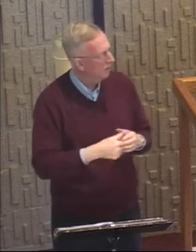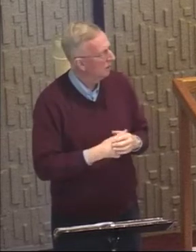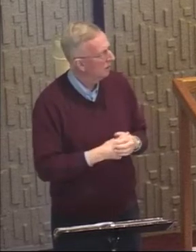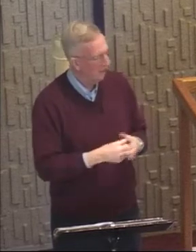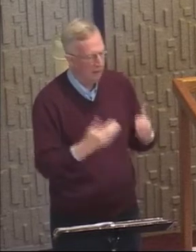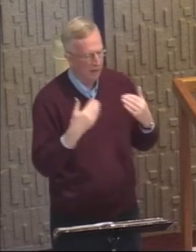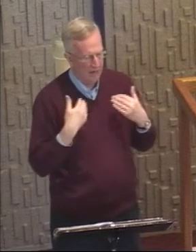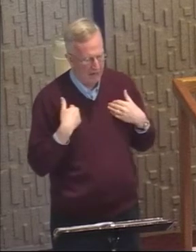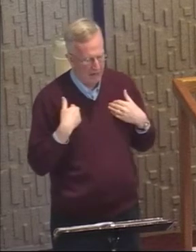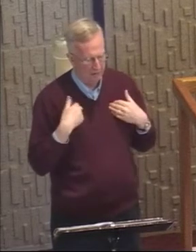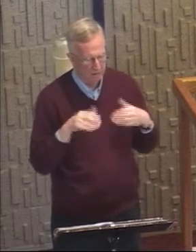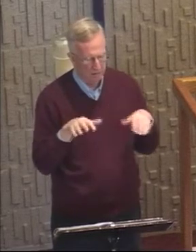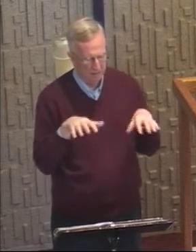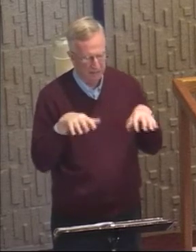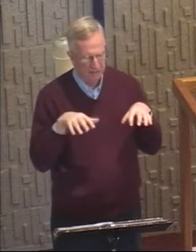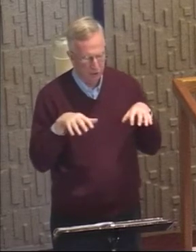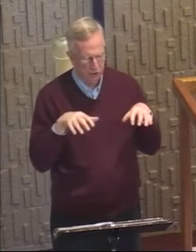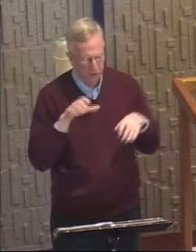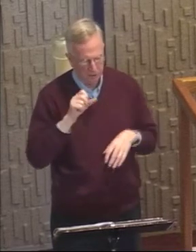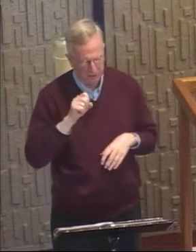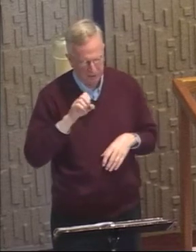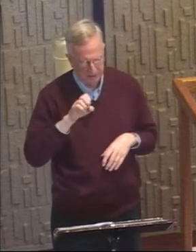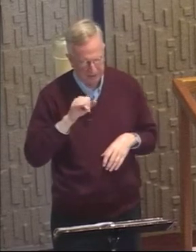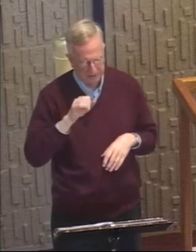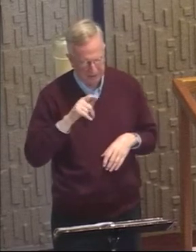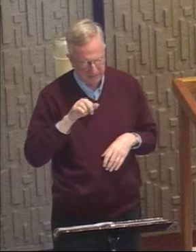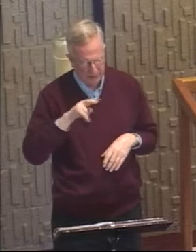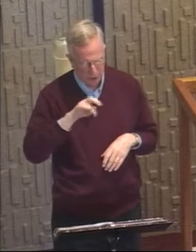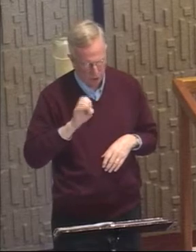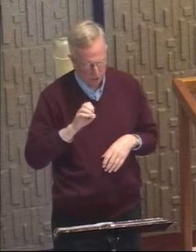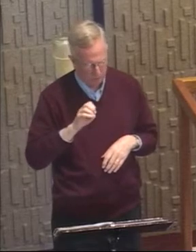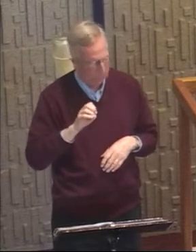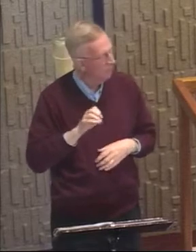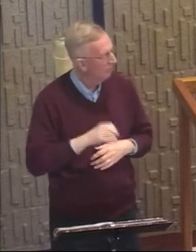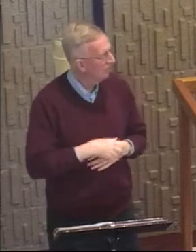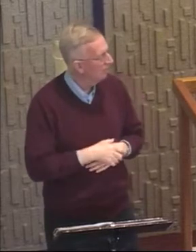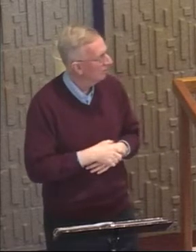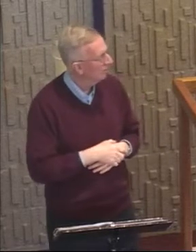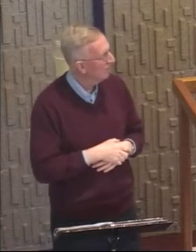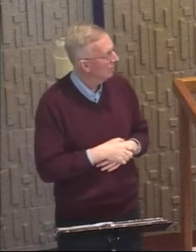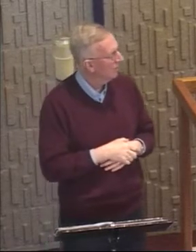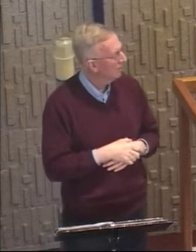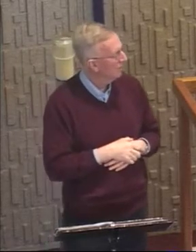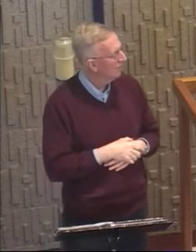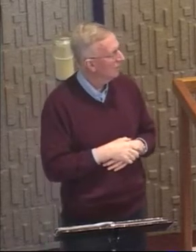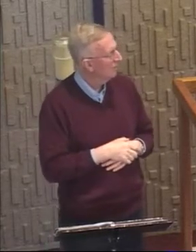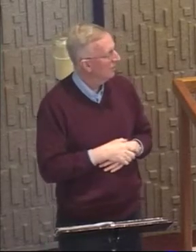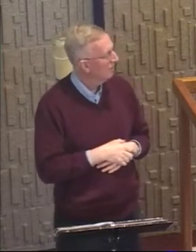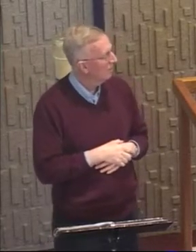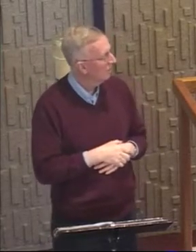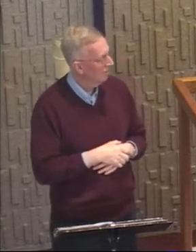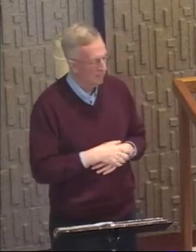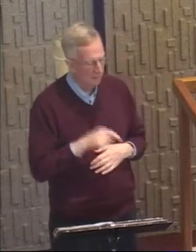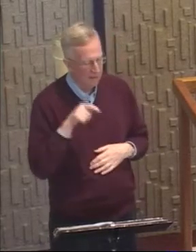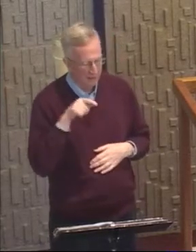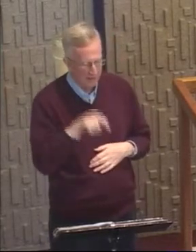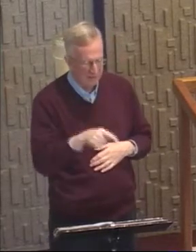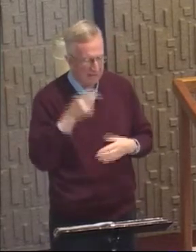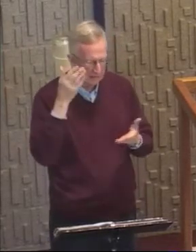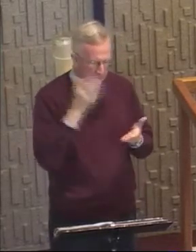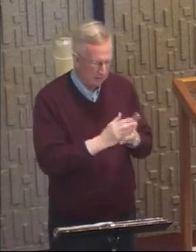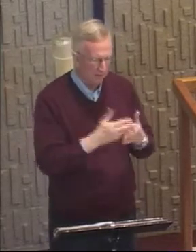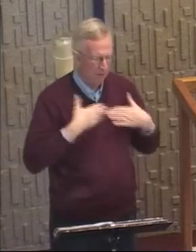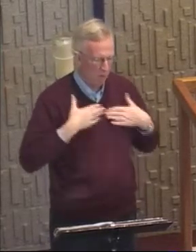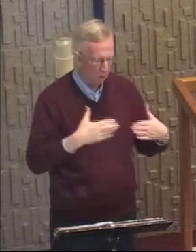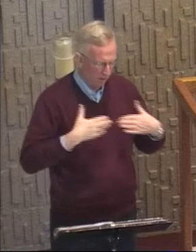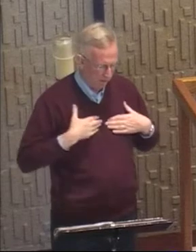epileptic seizure. Did I say that right? And he literally stopped breathing. He